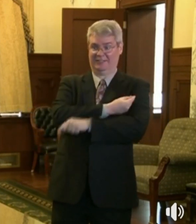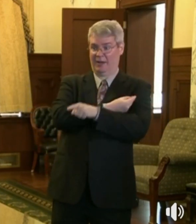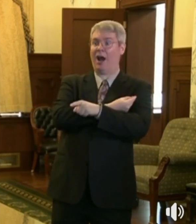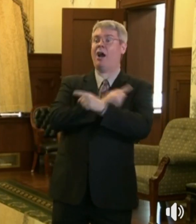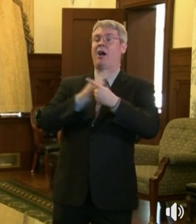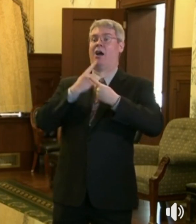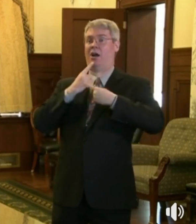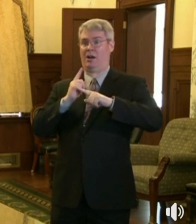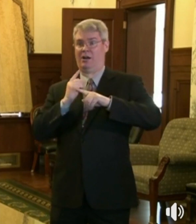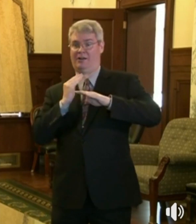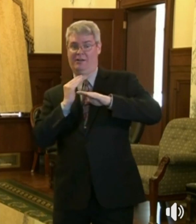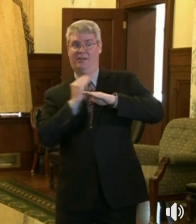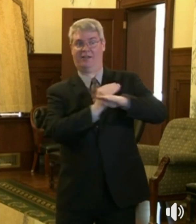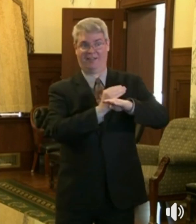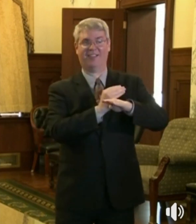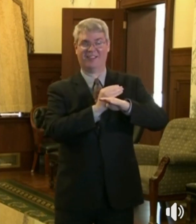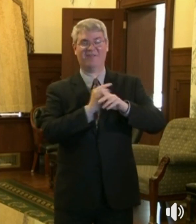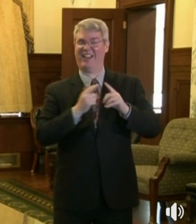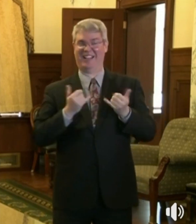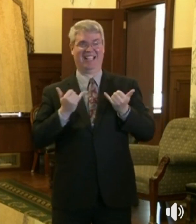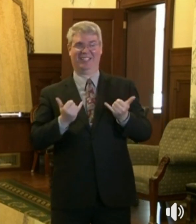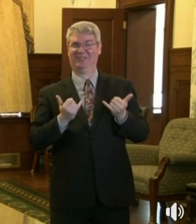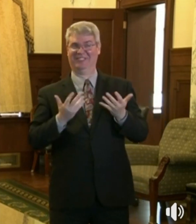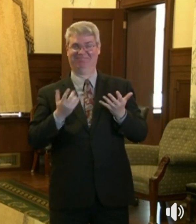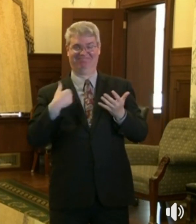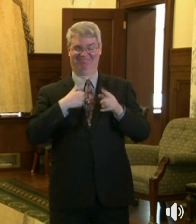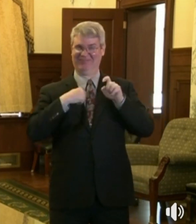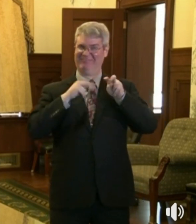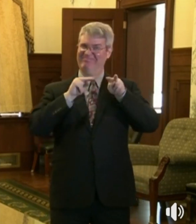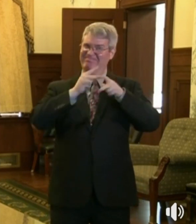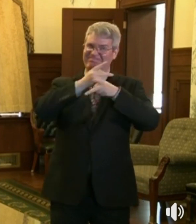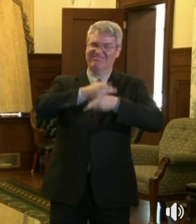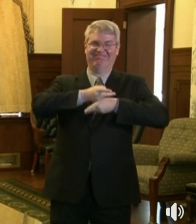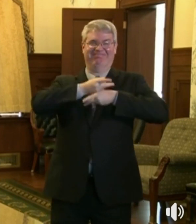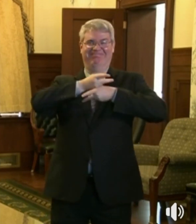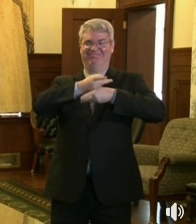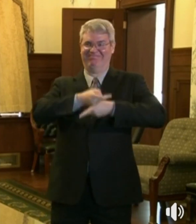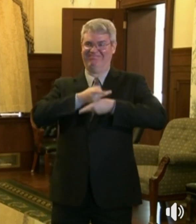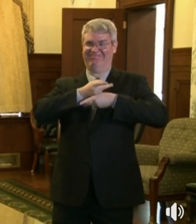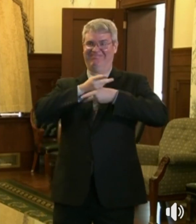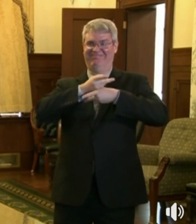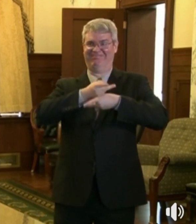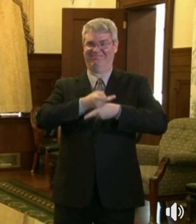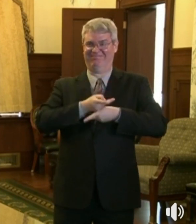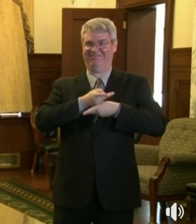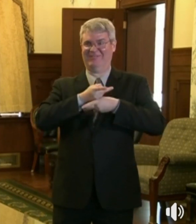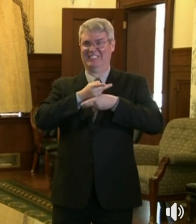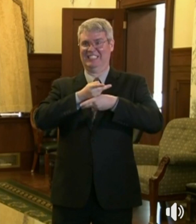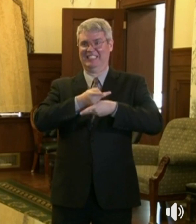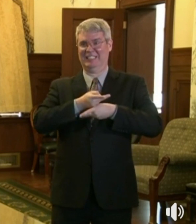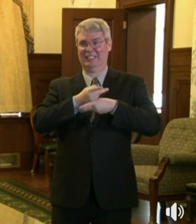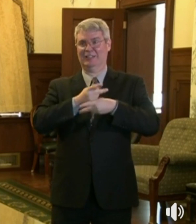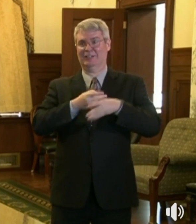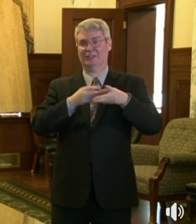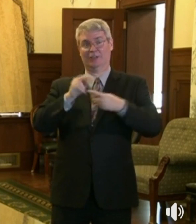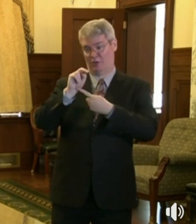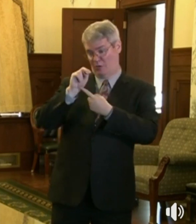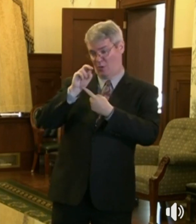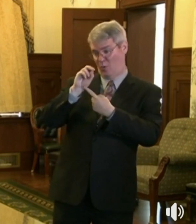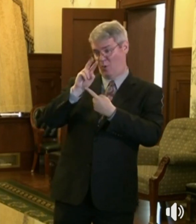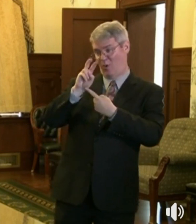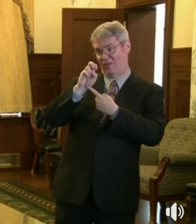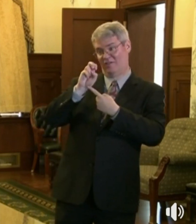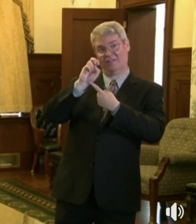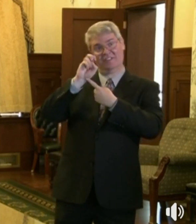The novel coronavirus is, in fact, that. It's novel. We're learning more about it every day. But the